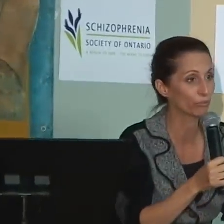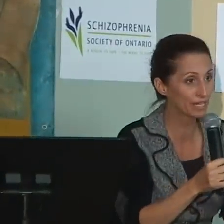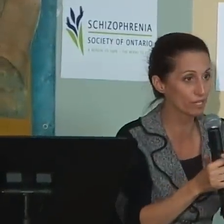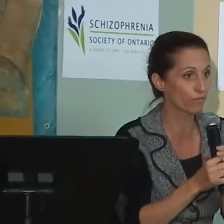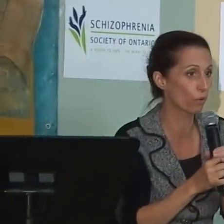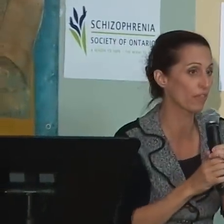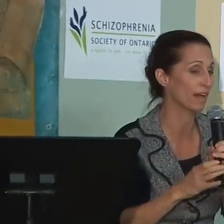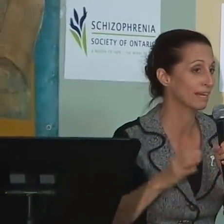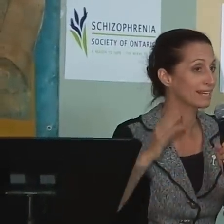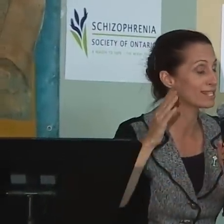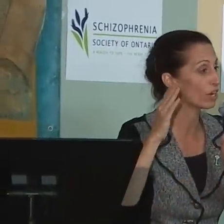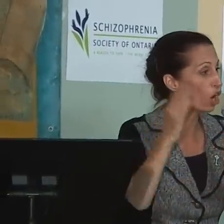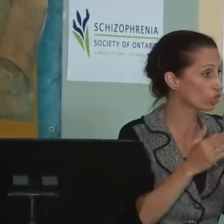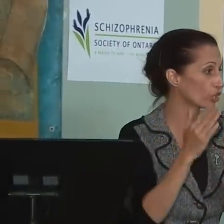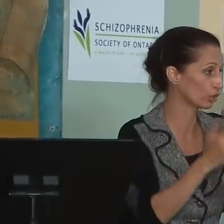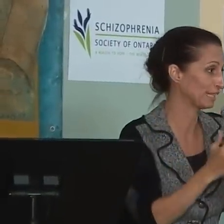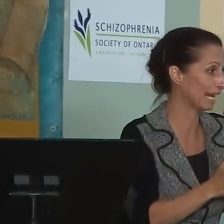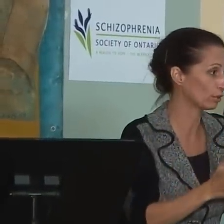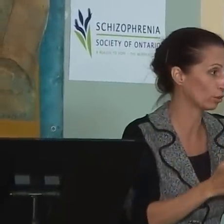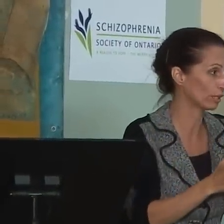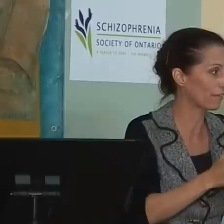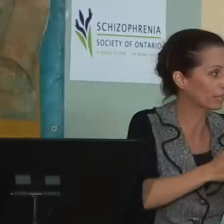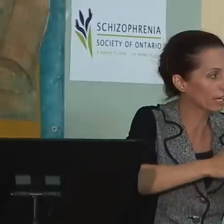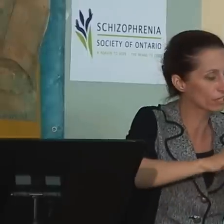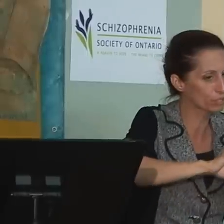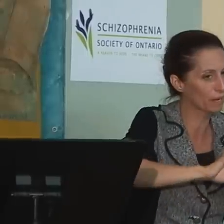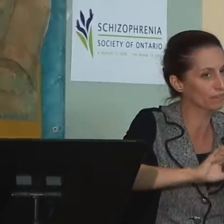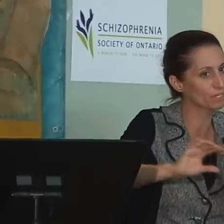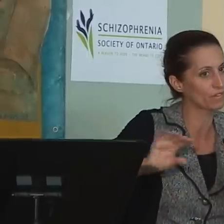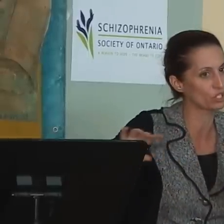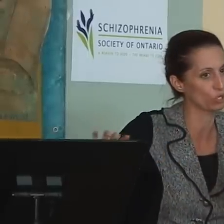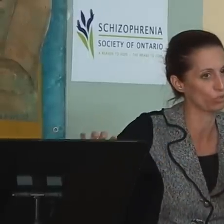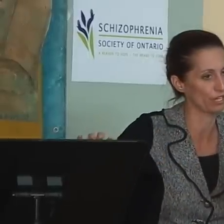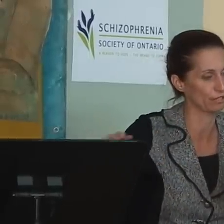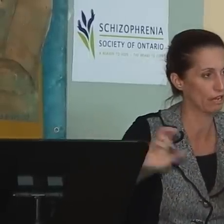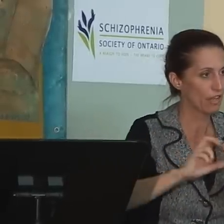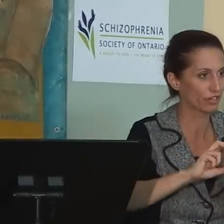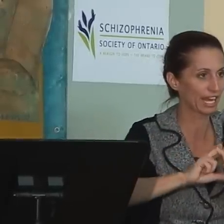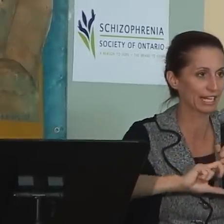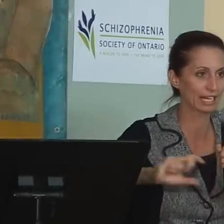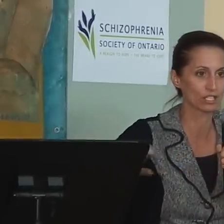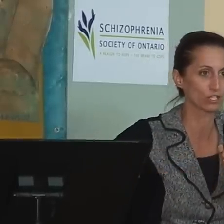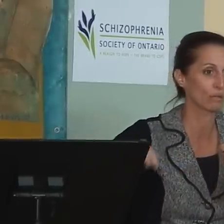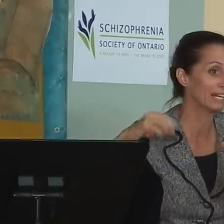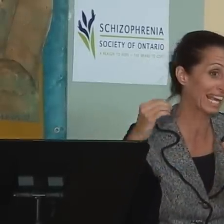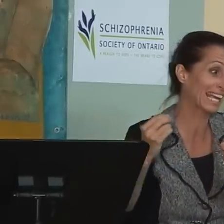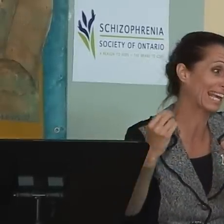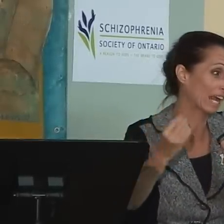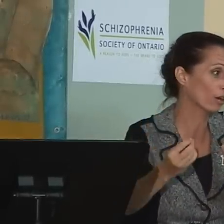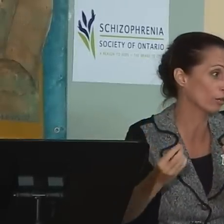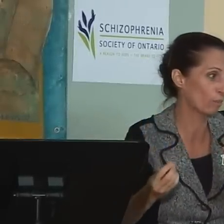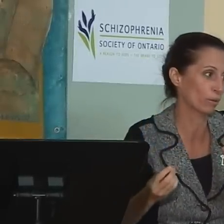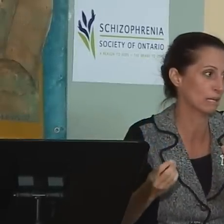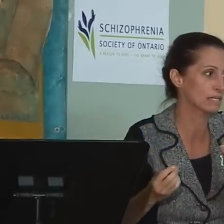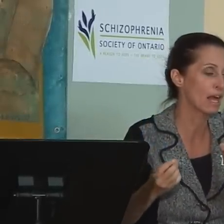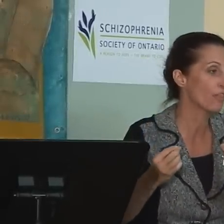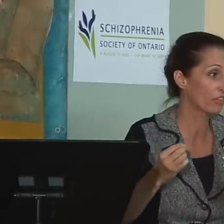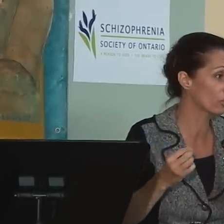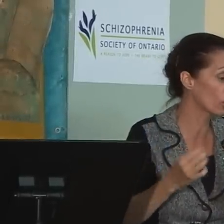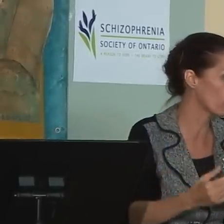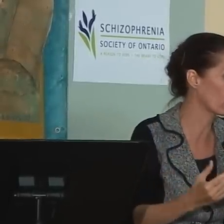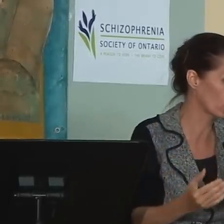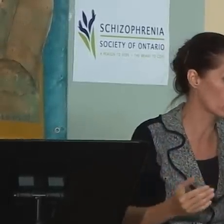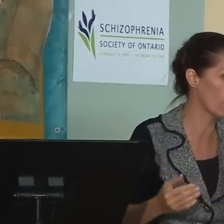and the reason for that is they aren't a good landlord and they're spreading themselves too thin. They're getting into key care components